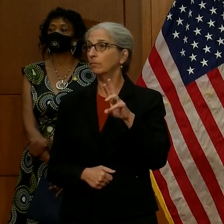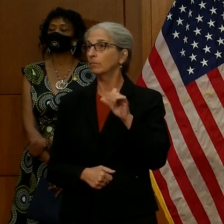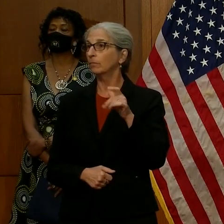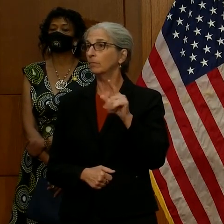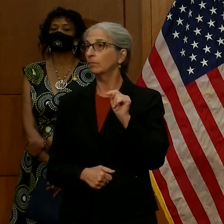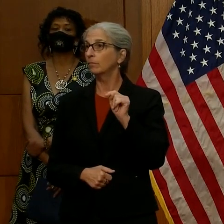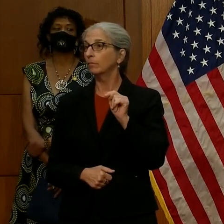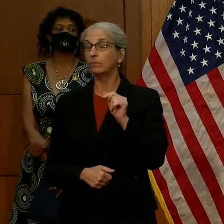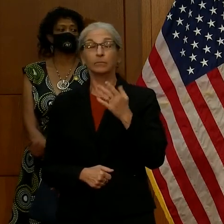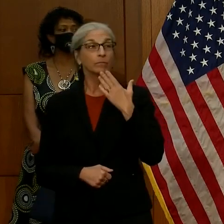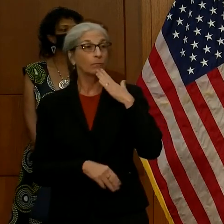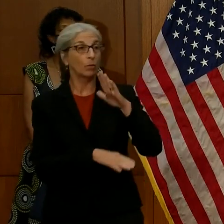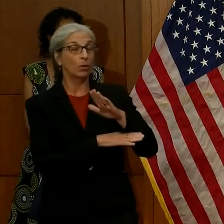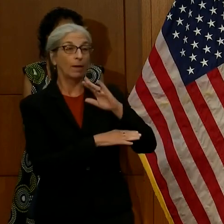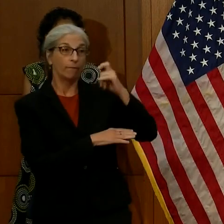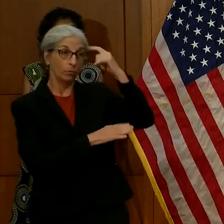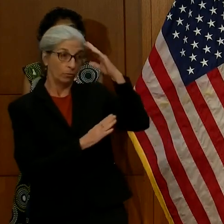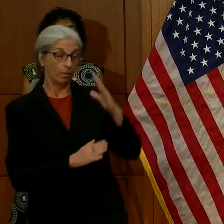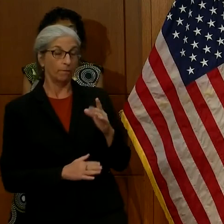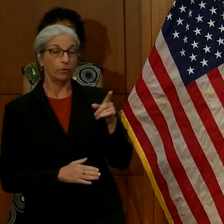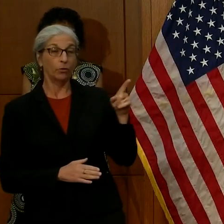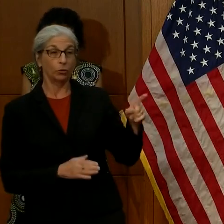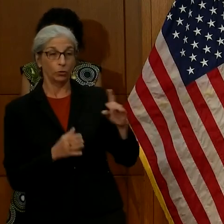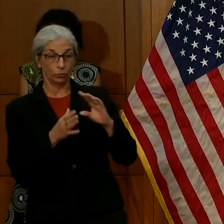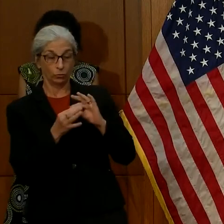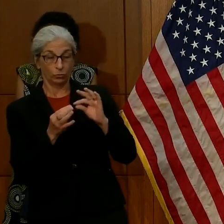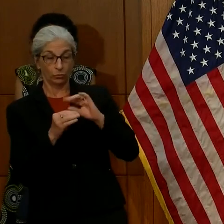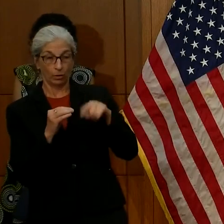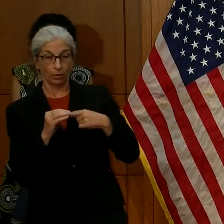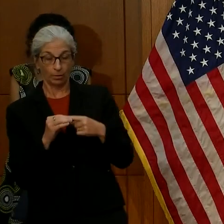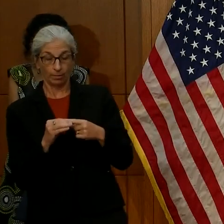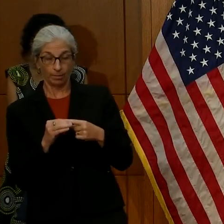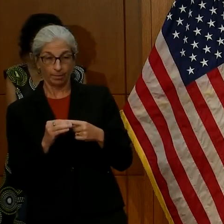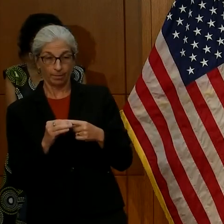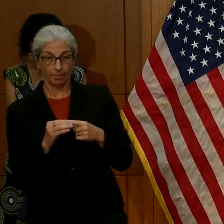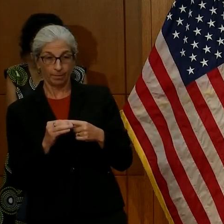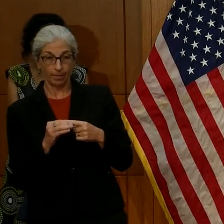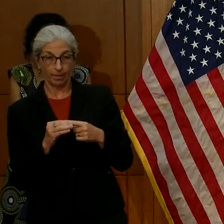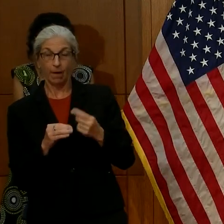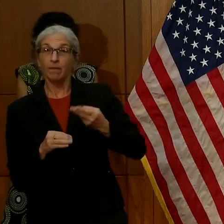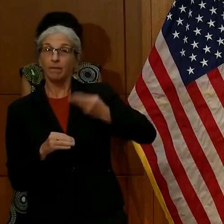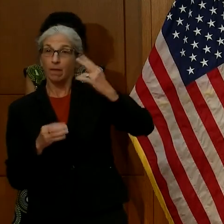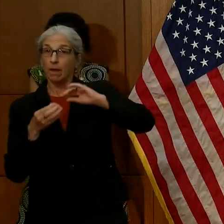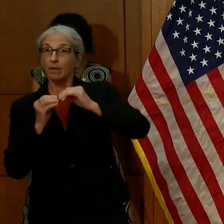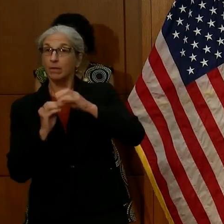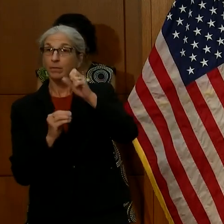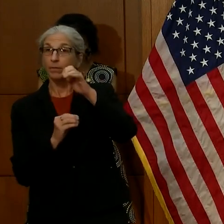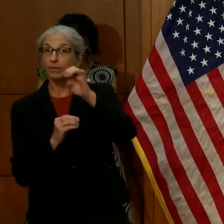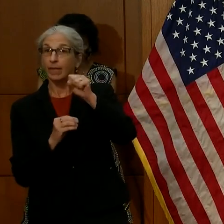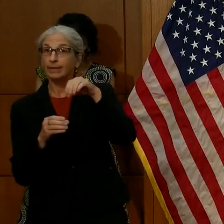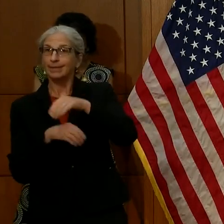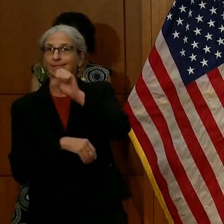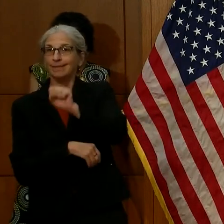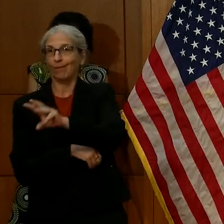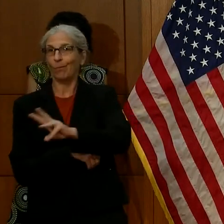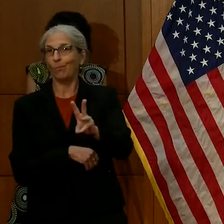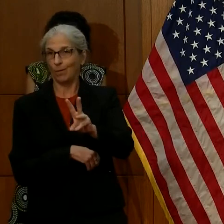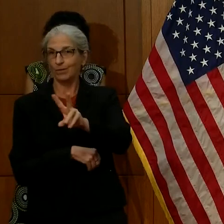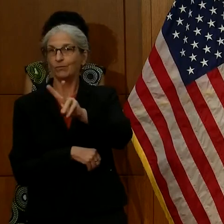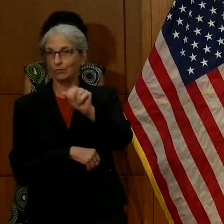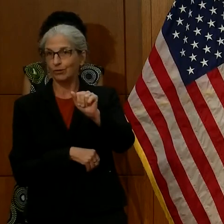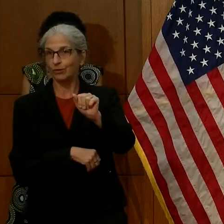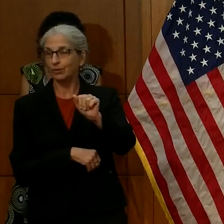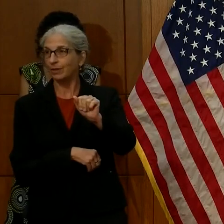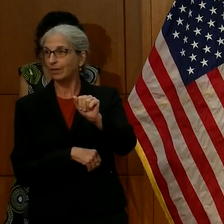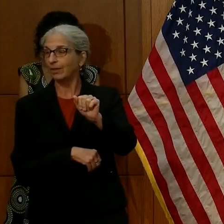Good afternoon, Governor. You talked a little bit at the beginning about the high number of cases in southwest Virginia and there's